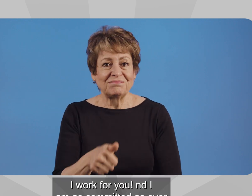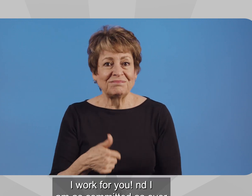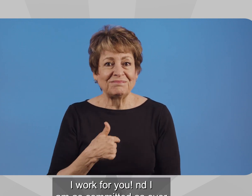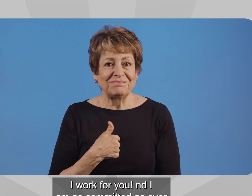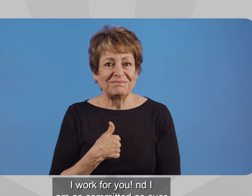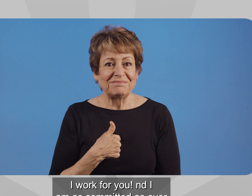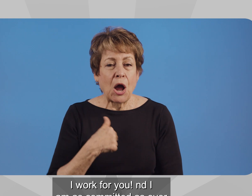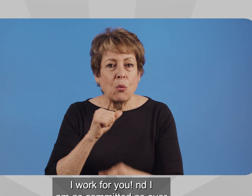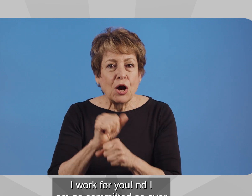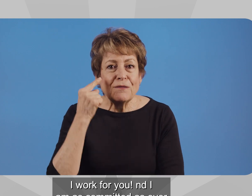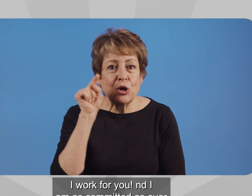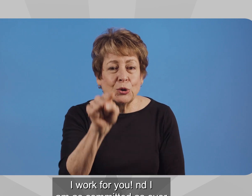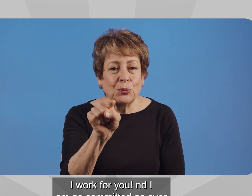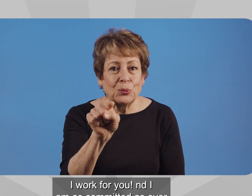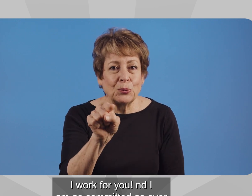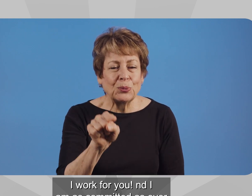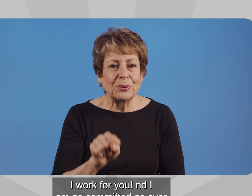I work for you.